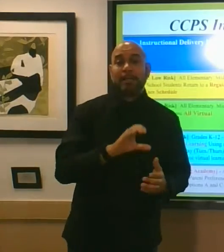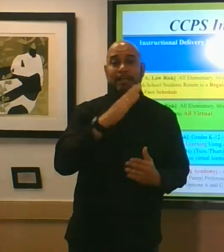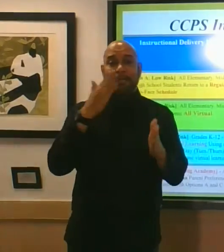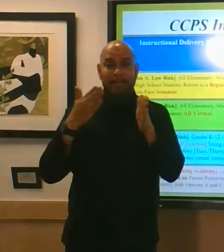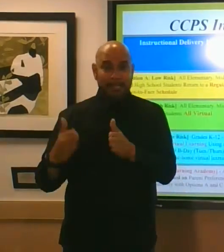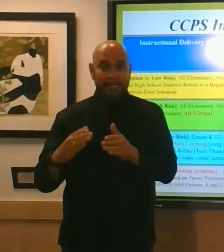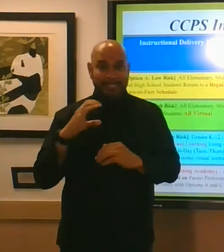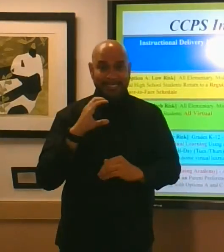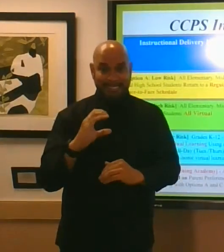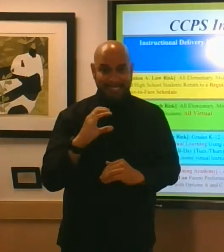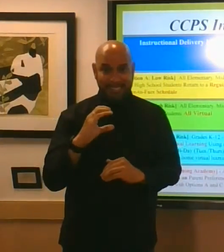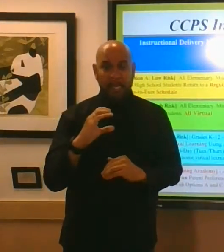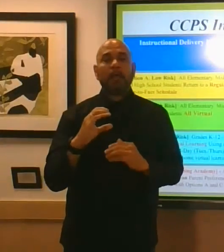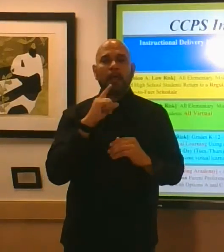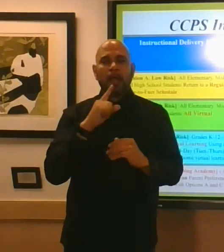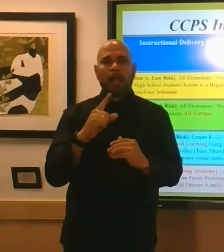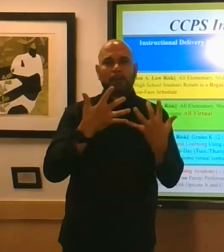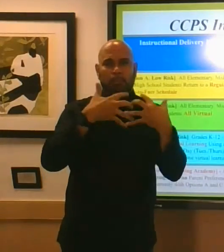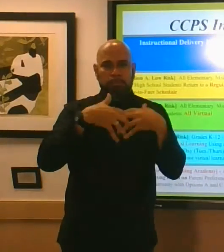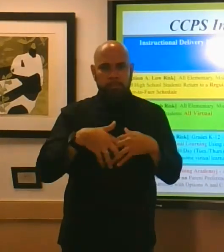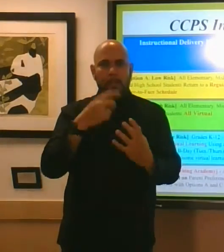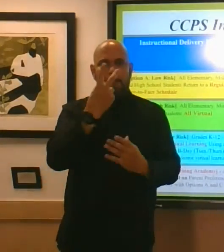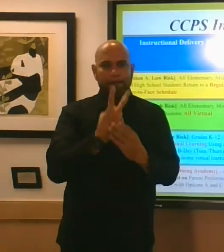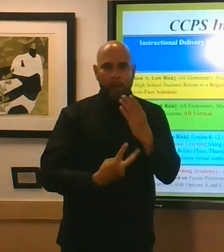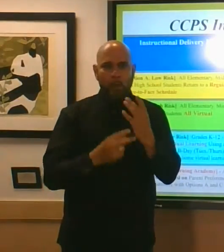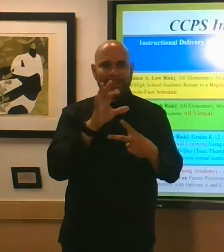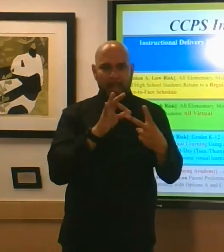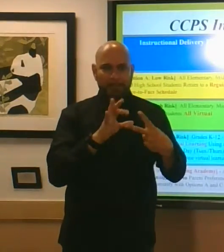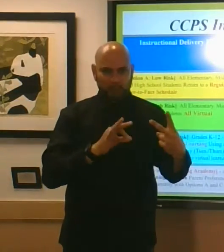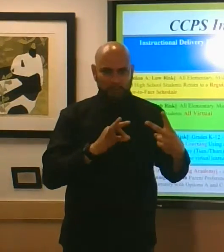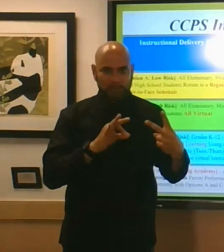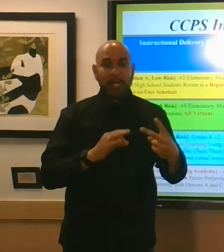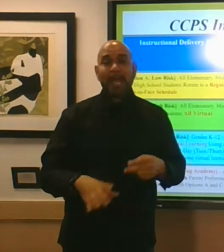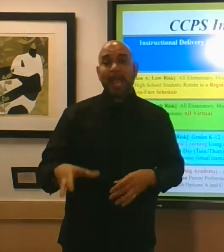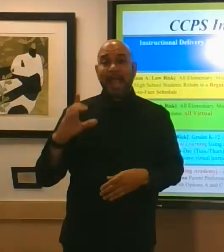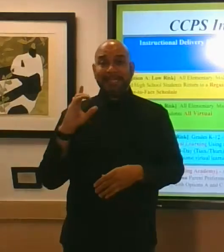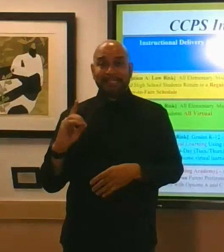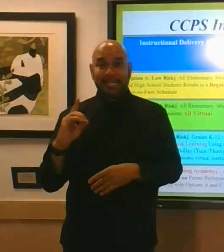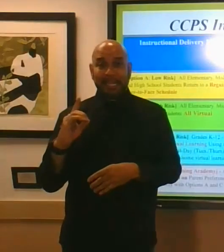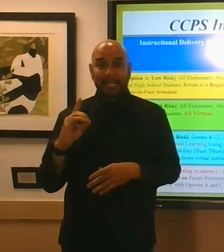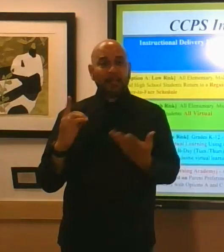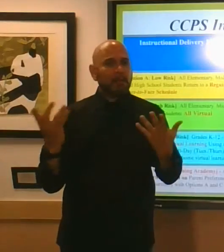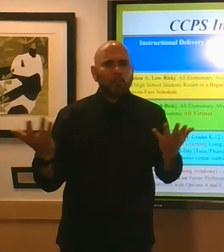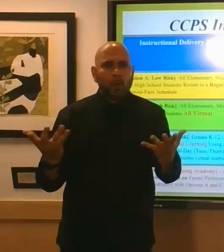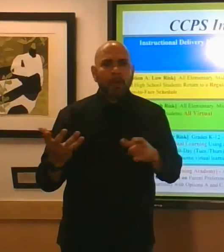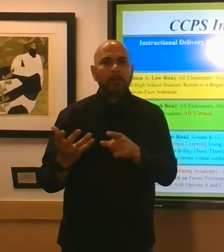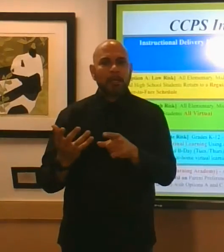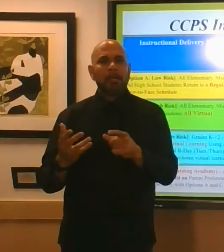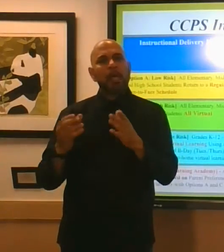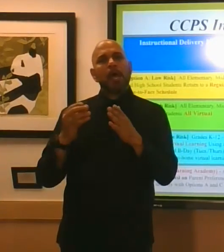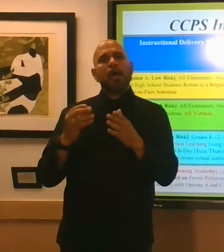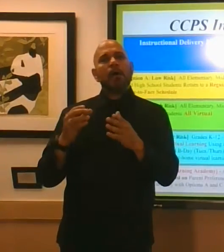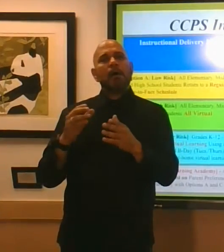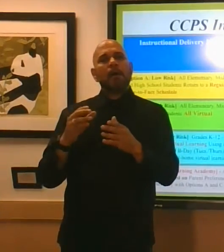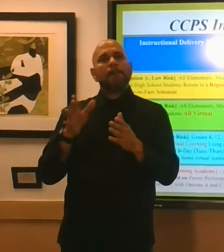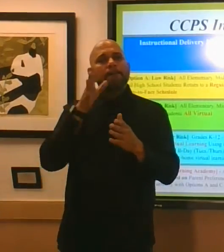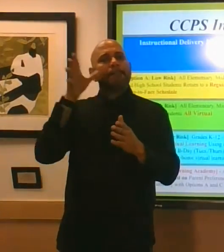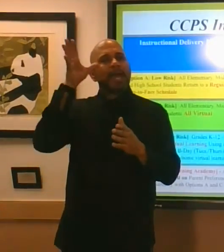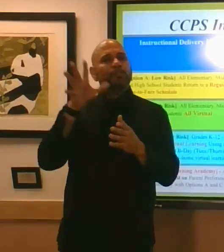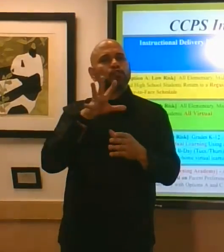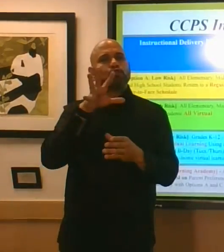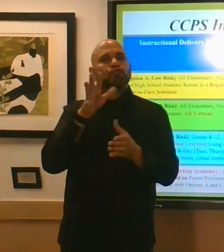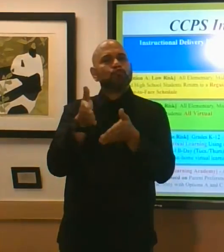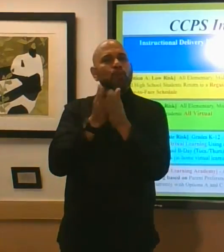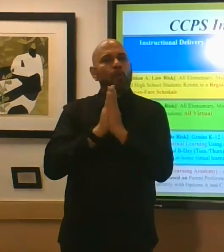virtual using an a b schedule and then option d would be for those parents who are requesting that the child participate in